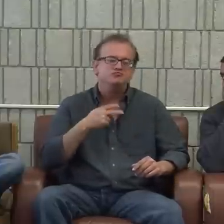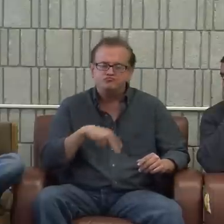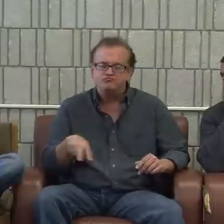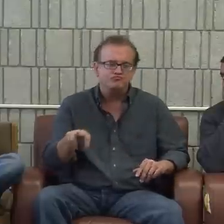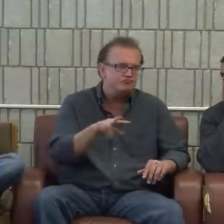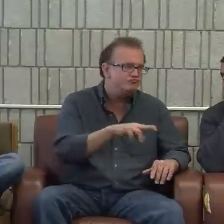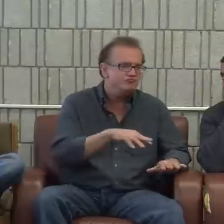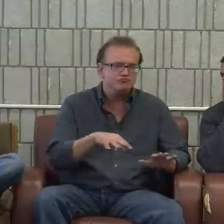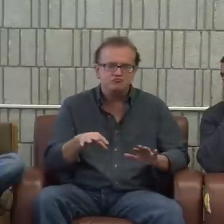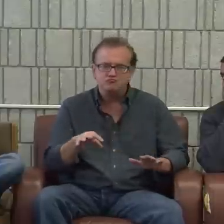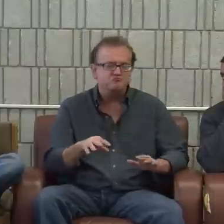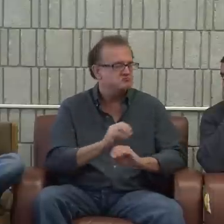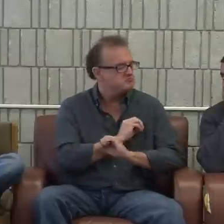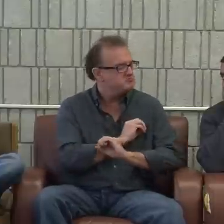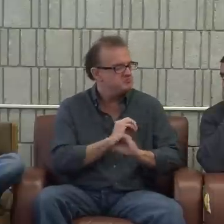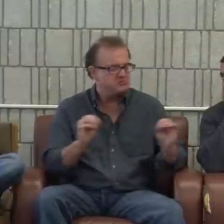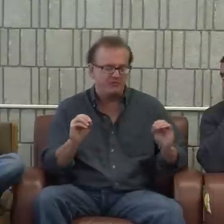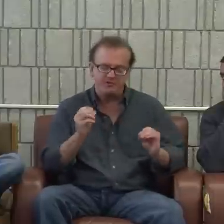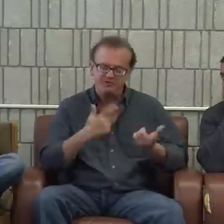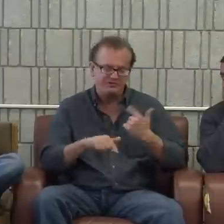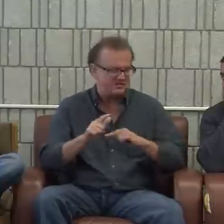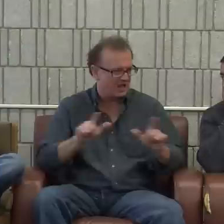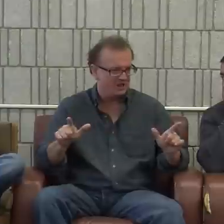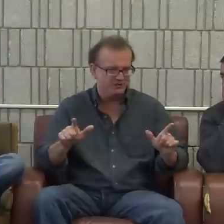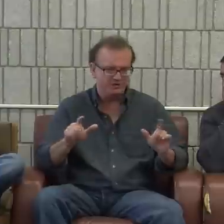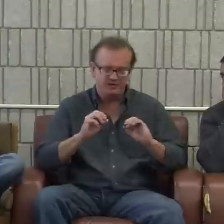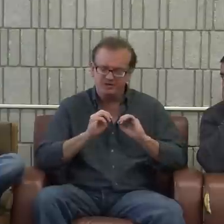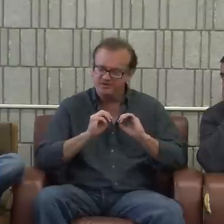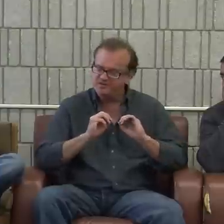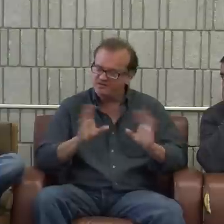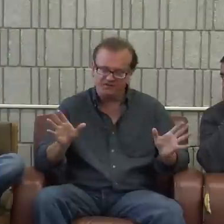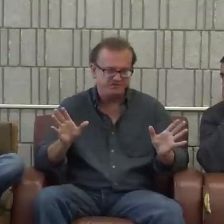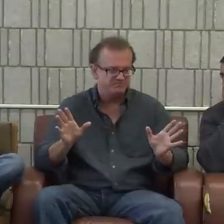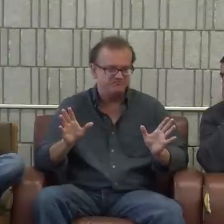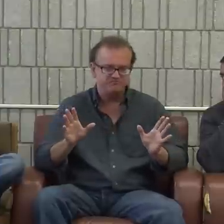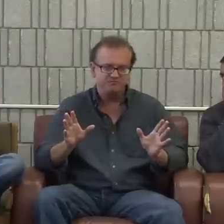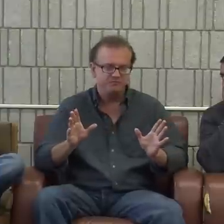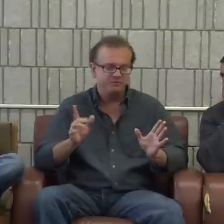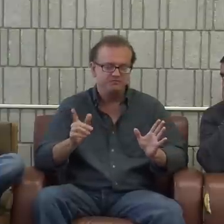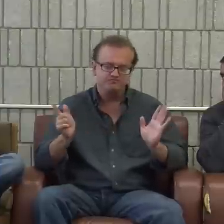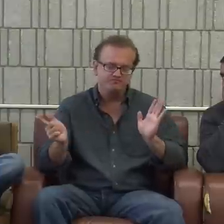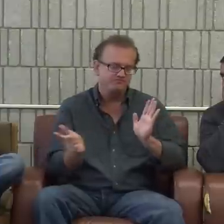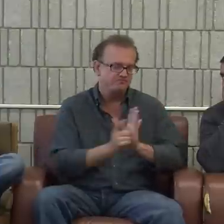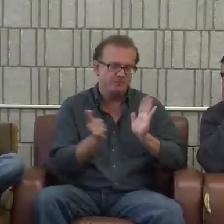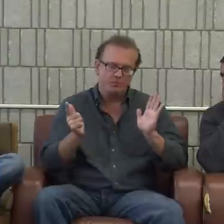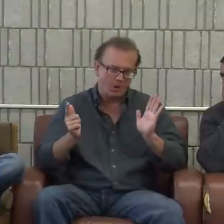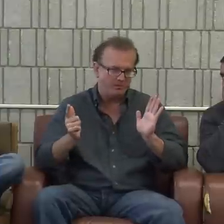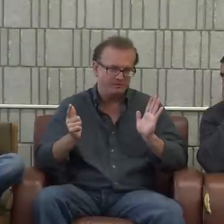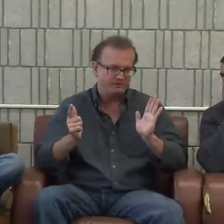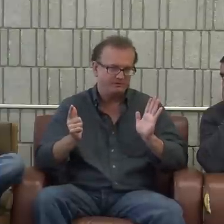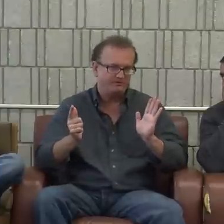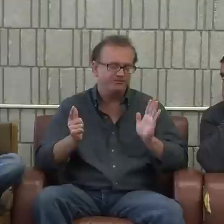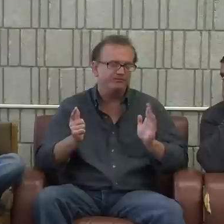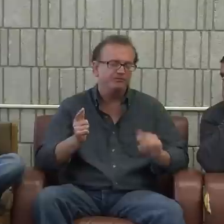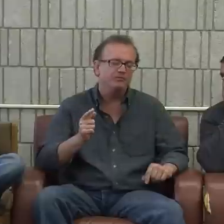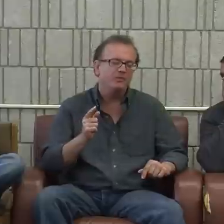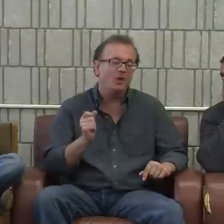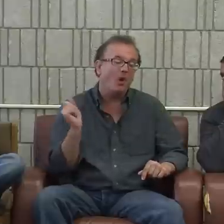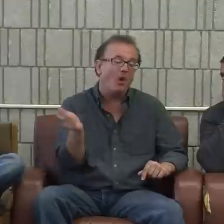we went around and nobody there signed. It was forbidden. You were not allowed to